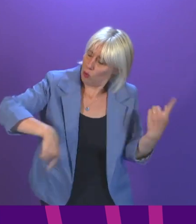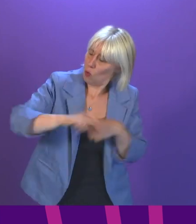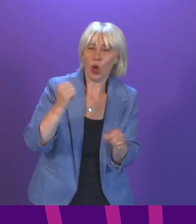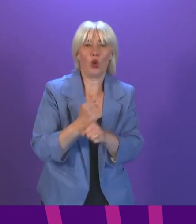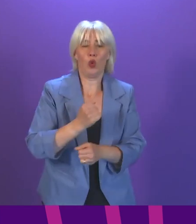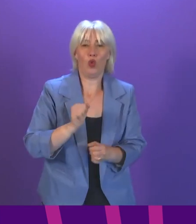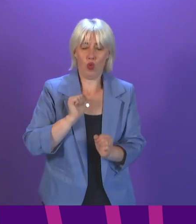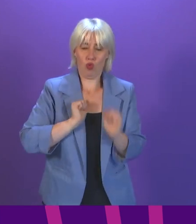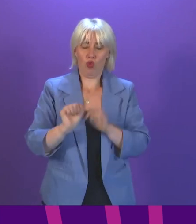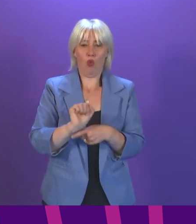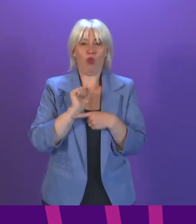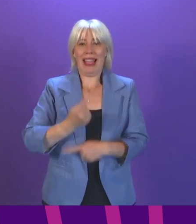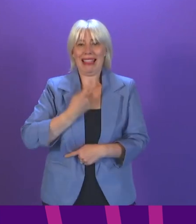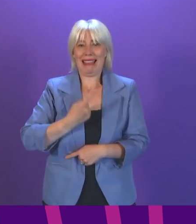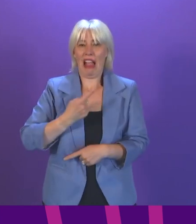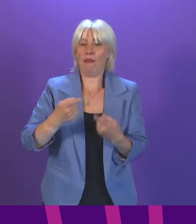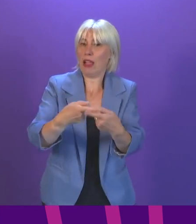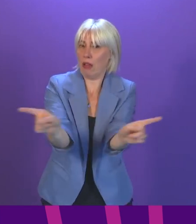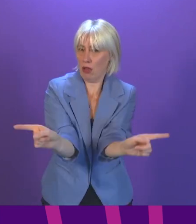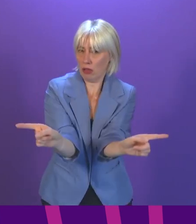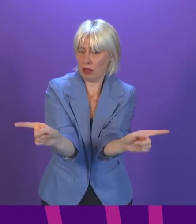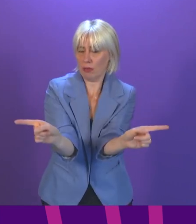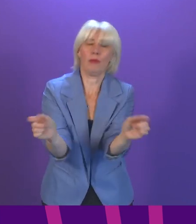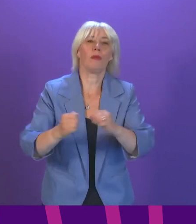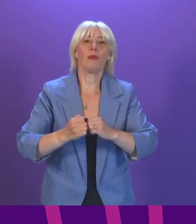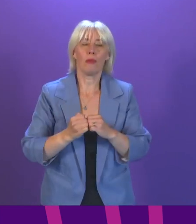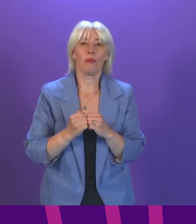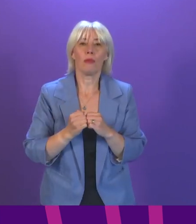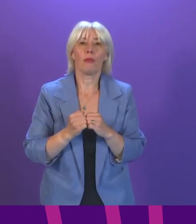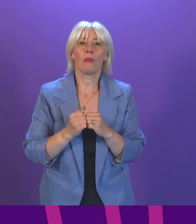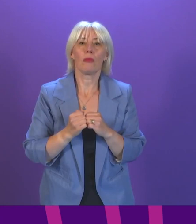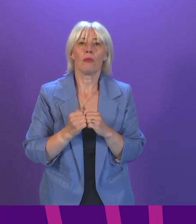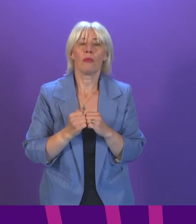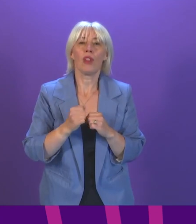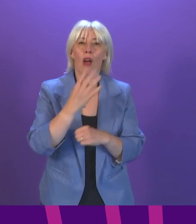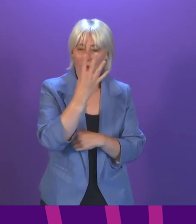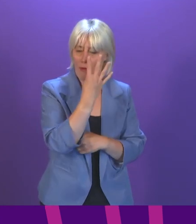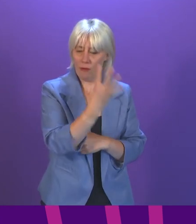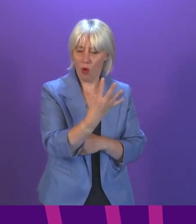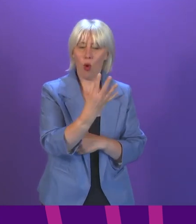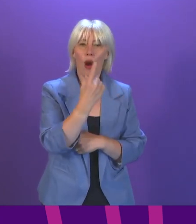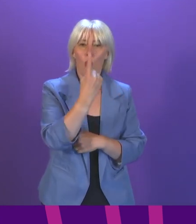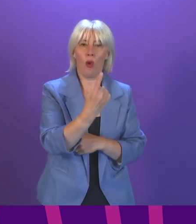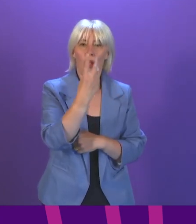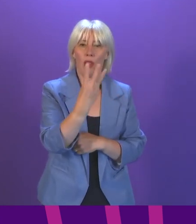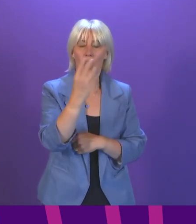and others. As of today, I can report that 4,130